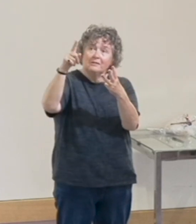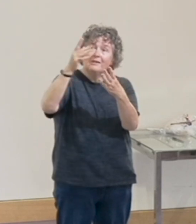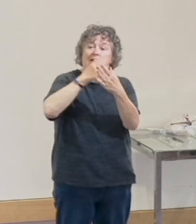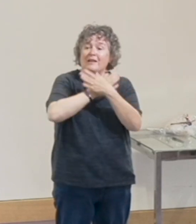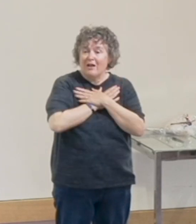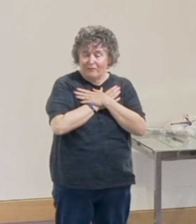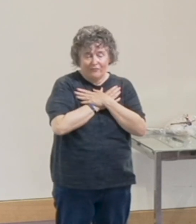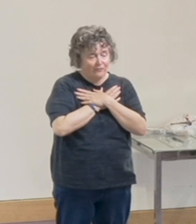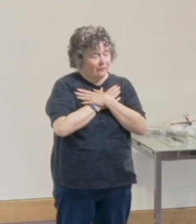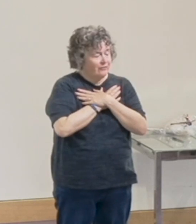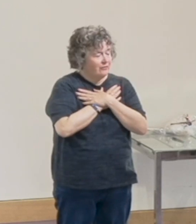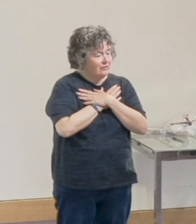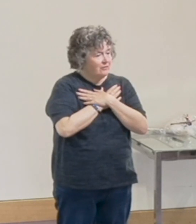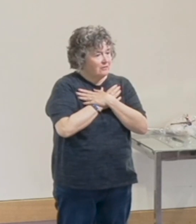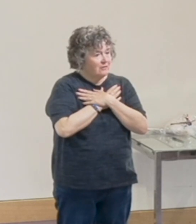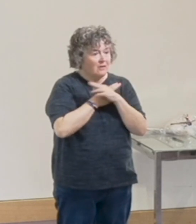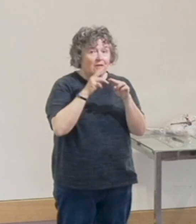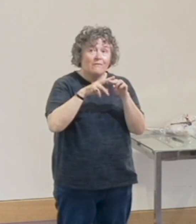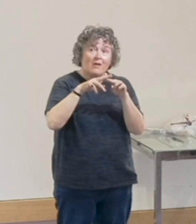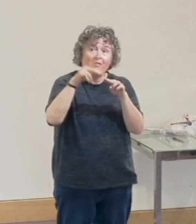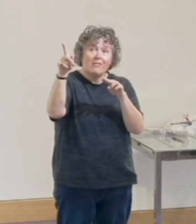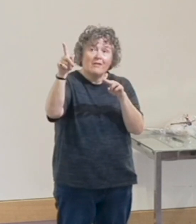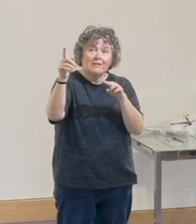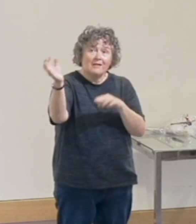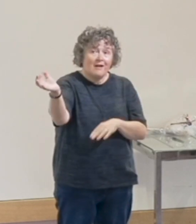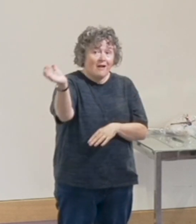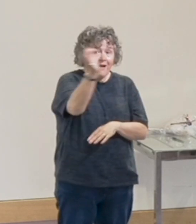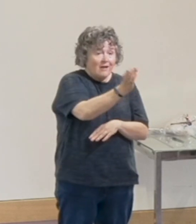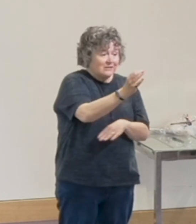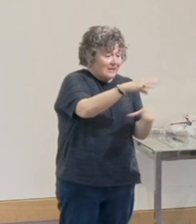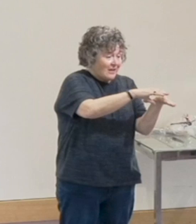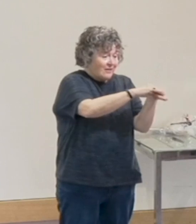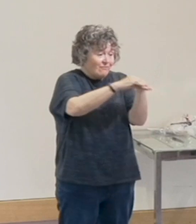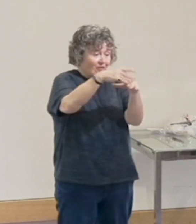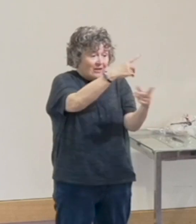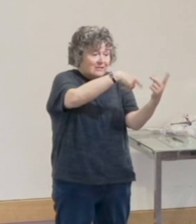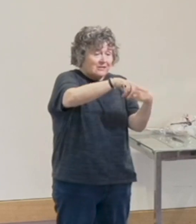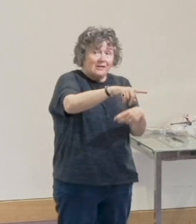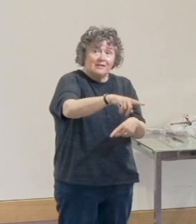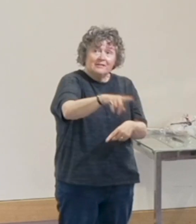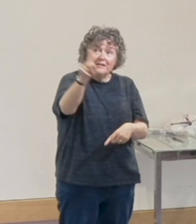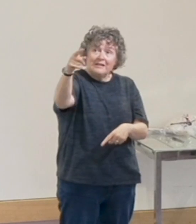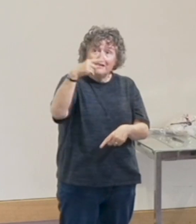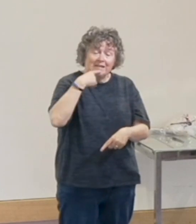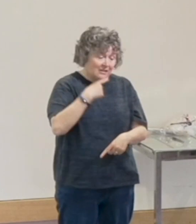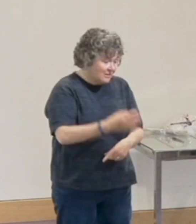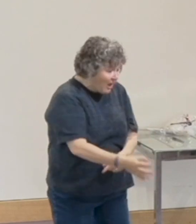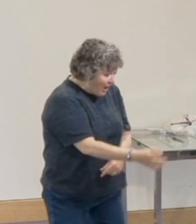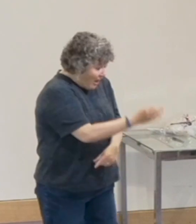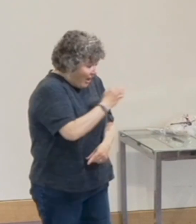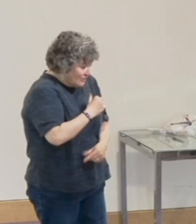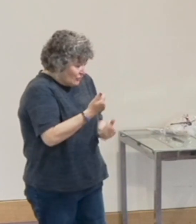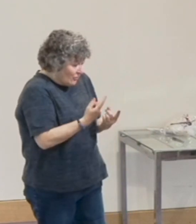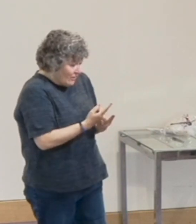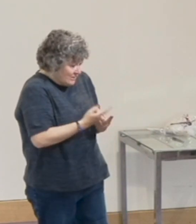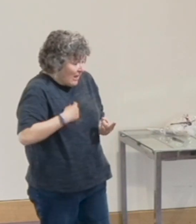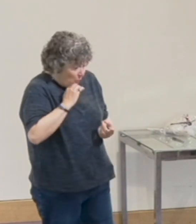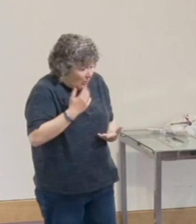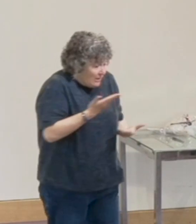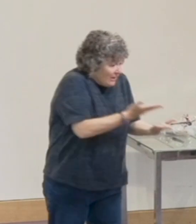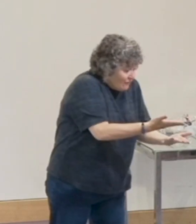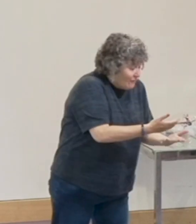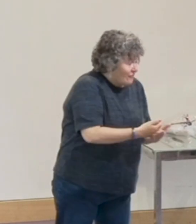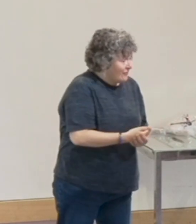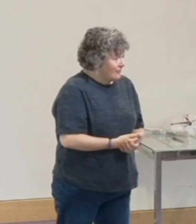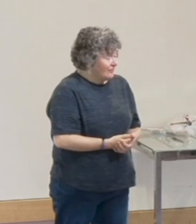It's a Father who invites us to ask him for good things. And he's a